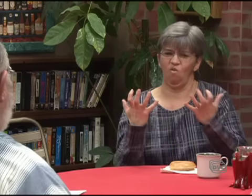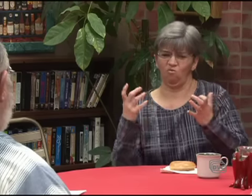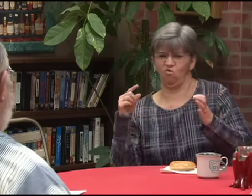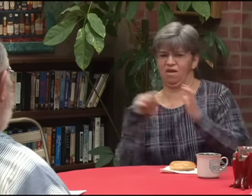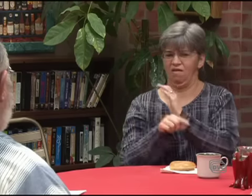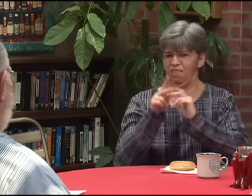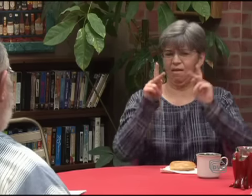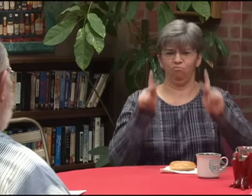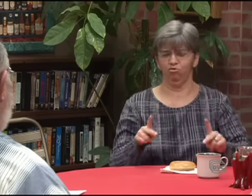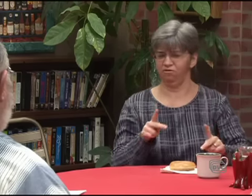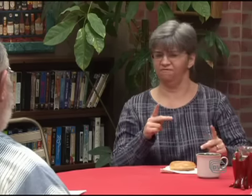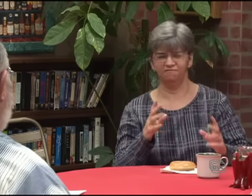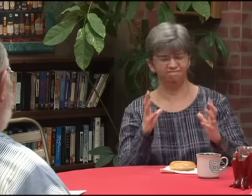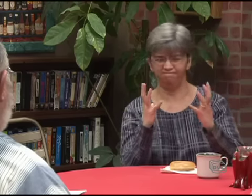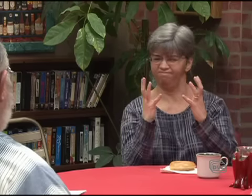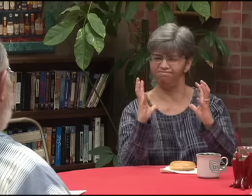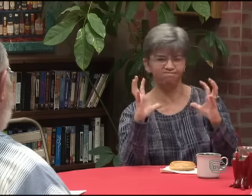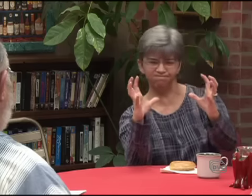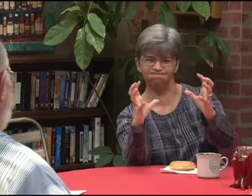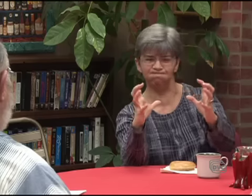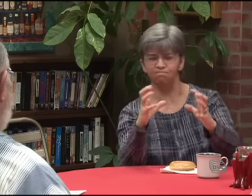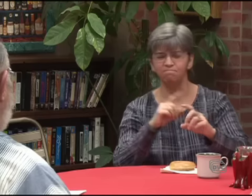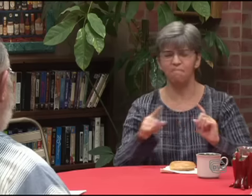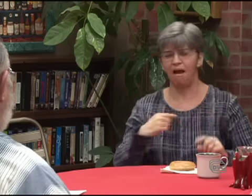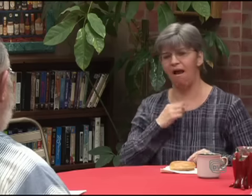kill somebody. Oh, just strangle them. But I never did.